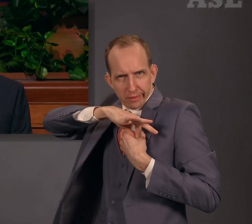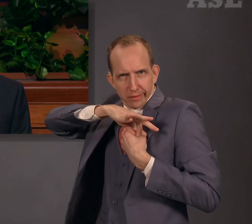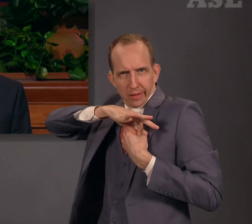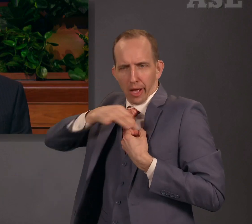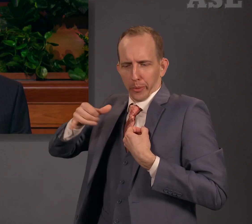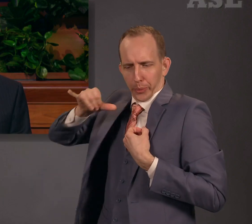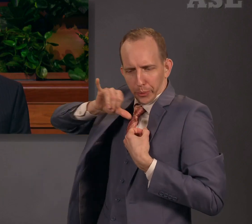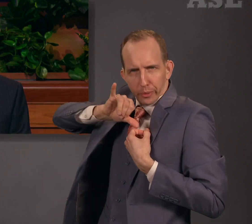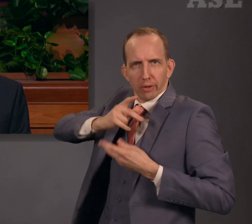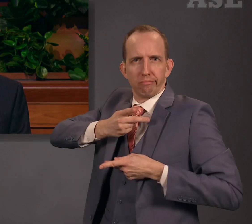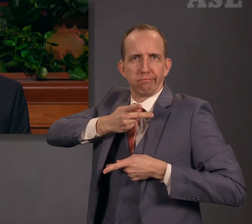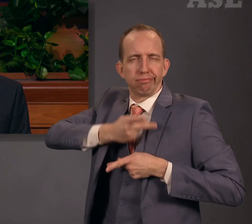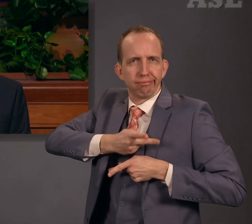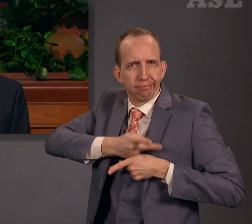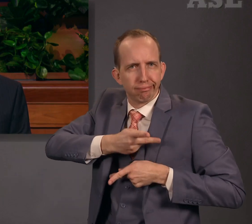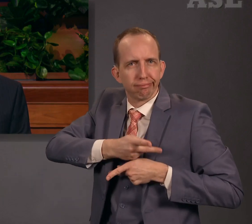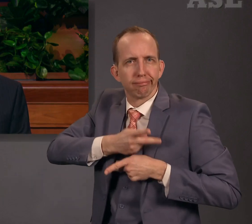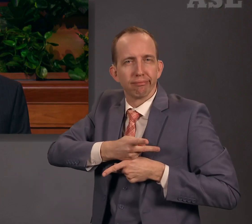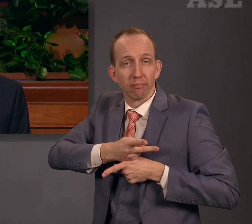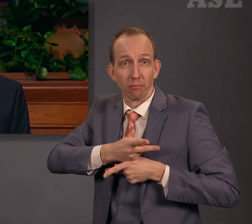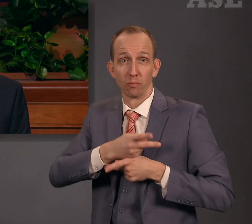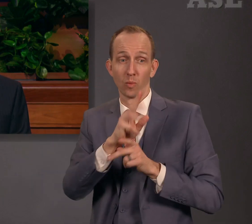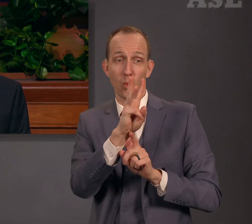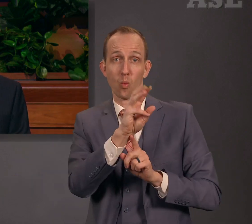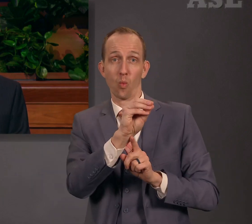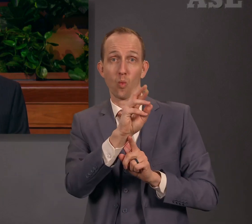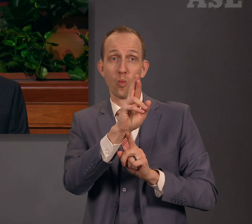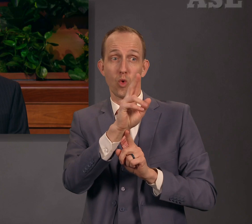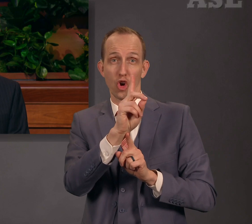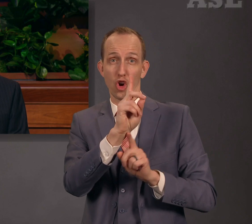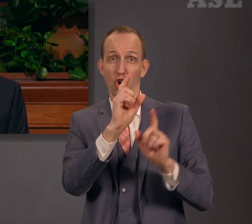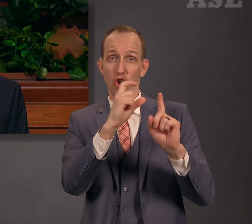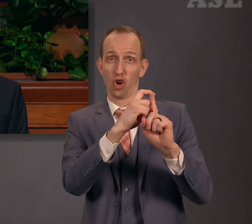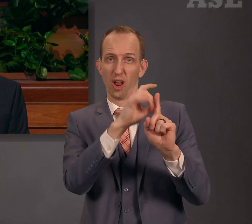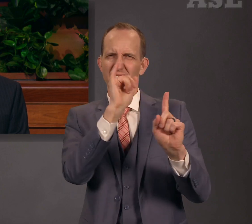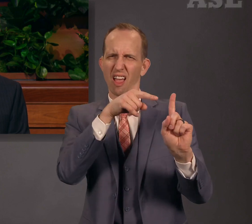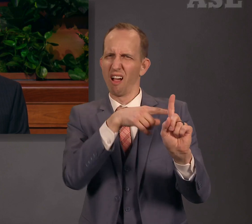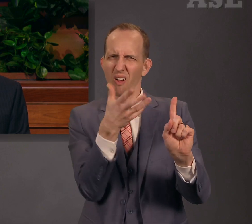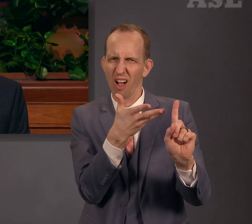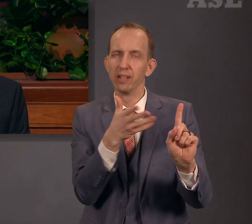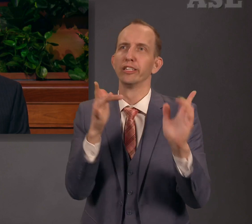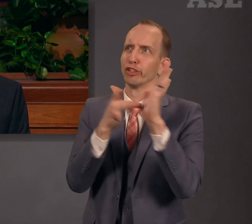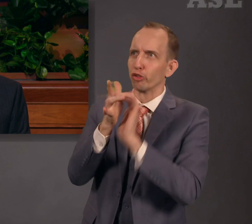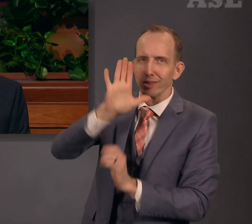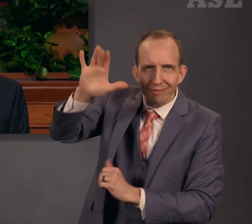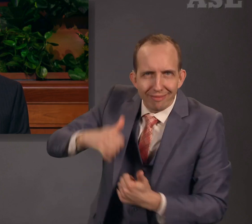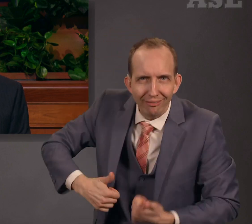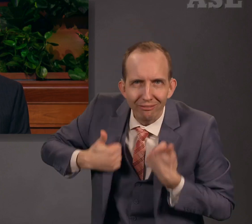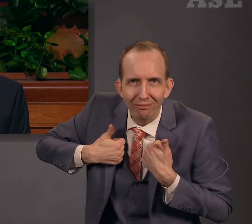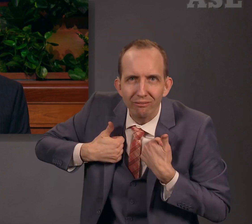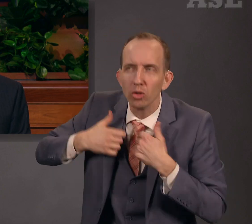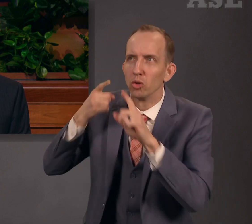he described the word as the life, the mission, and the atoning sacrifice of Jesus Christ.